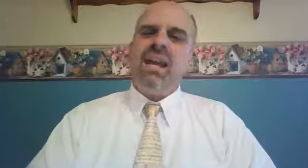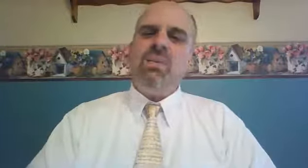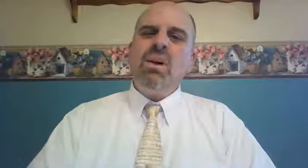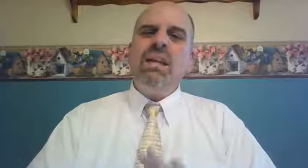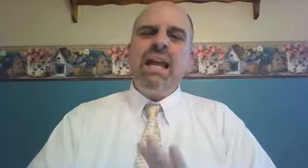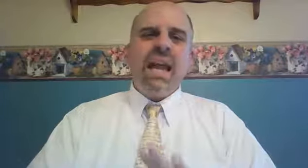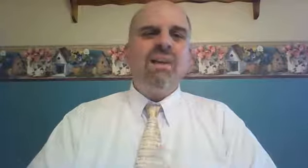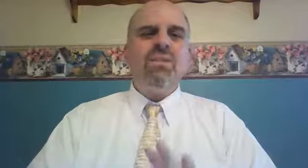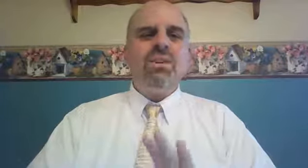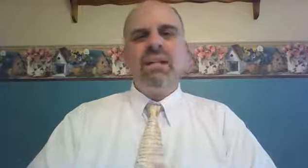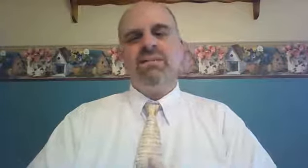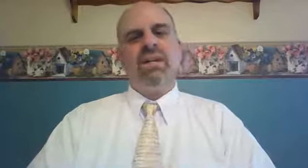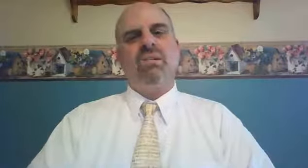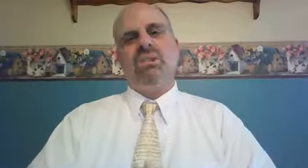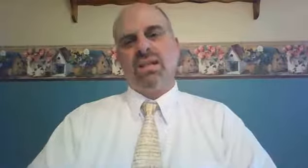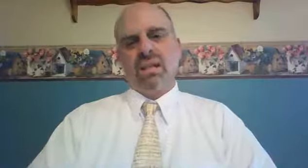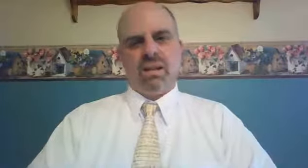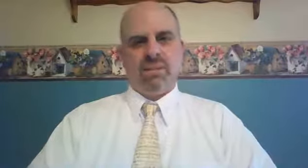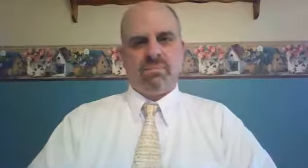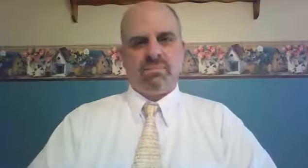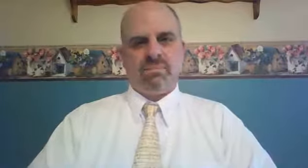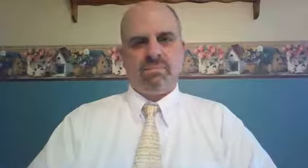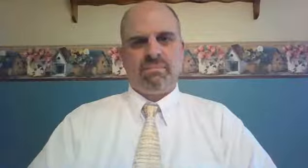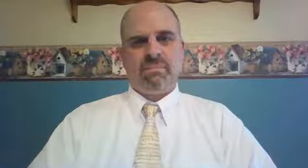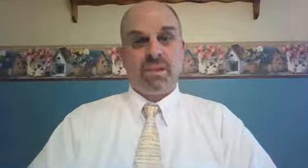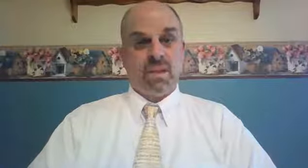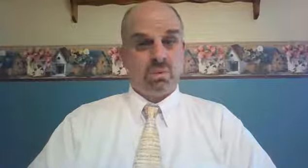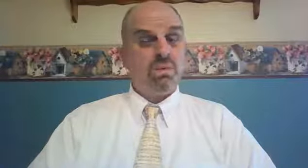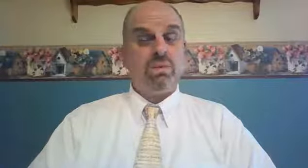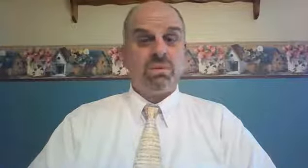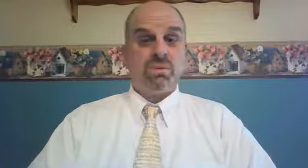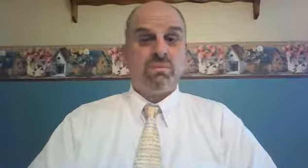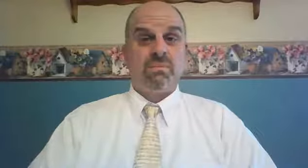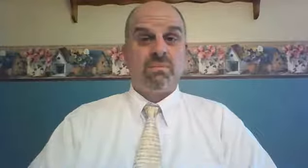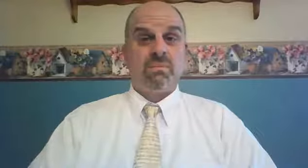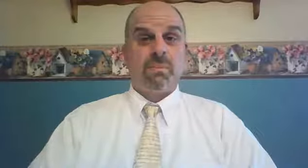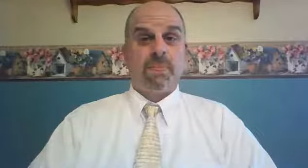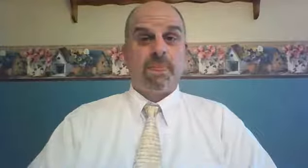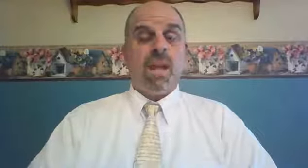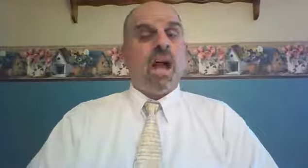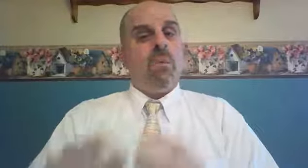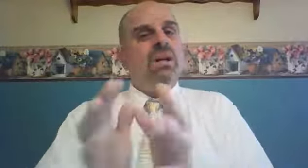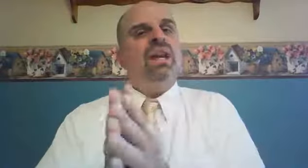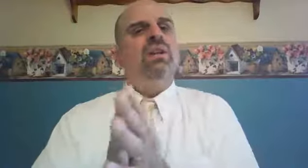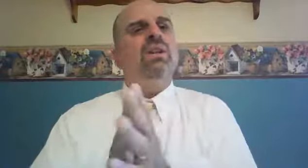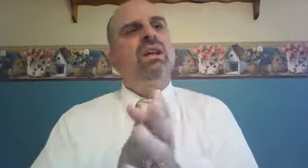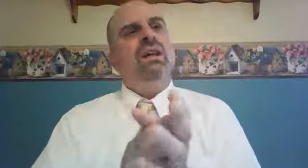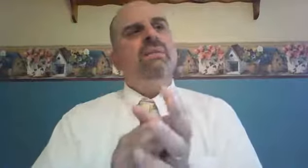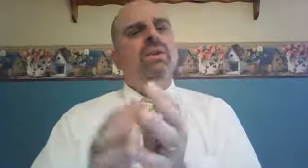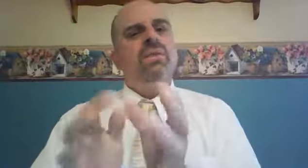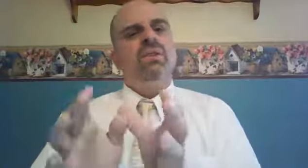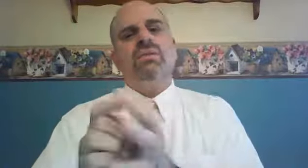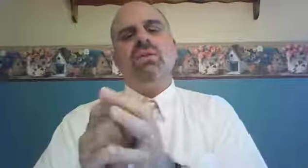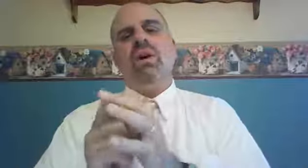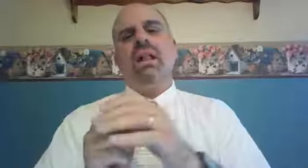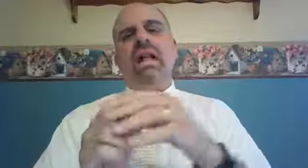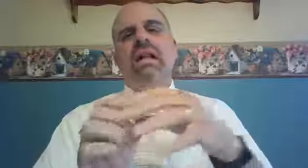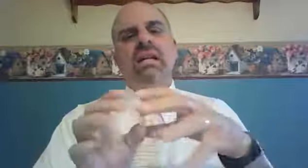anyone ever lived up to that name, it was Ruth. I want to take a look, first of all, at